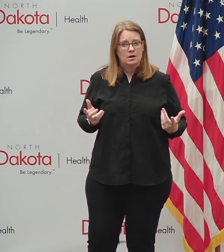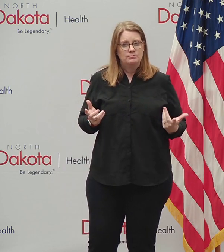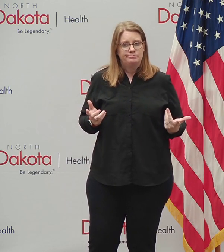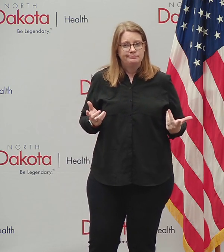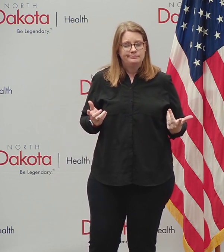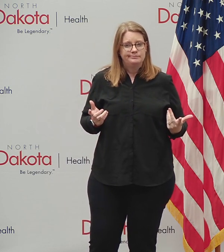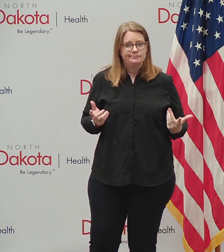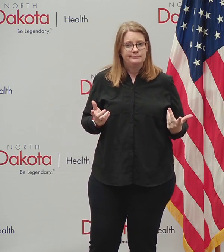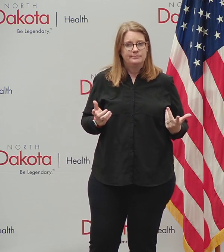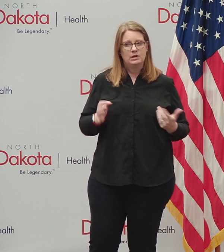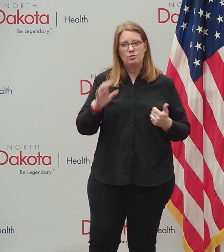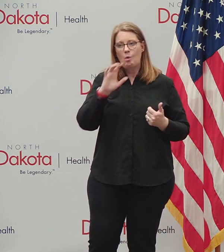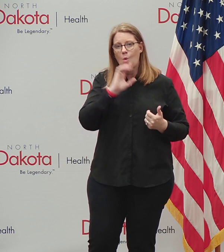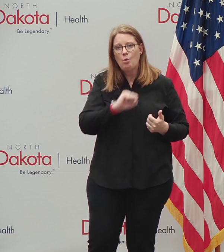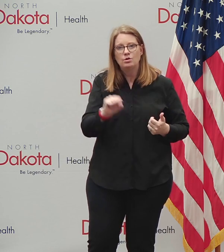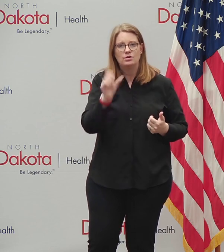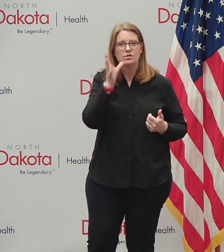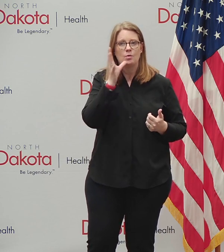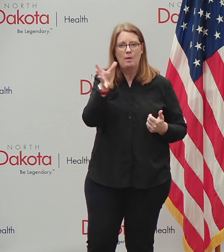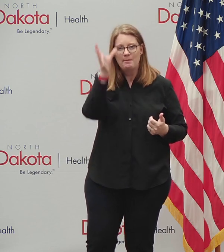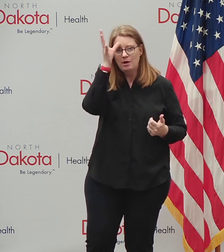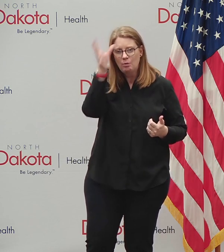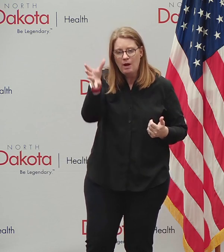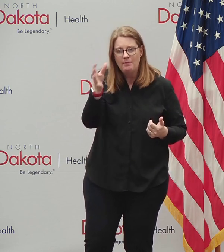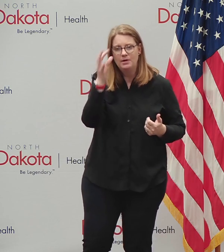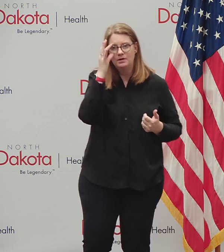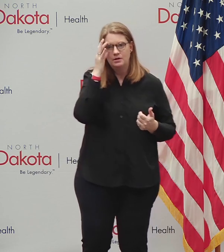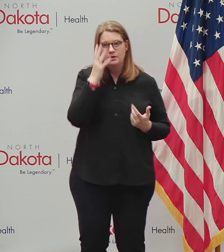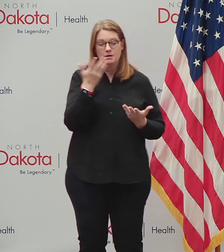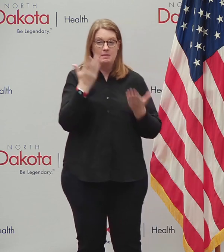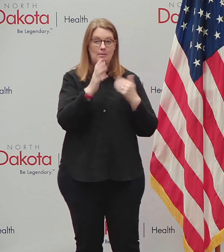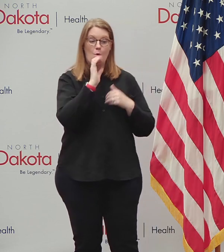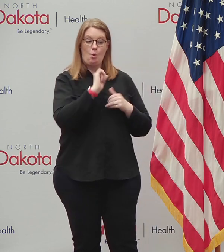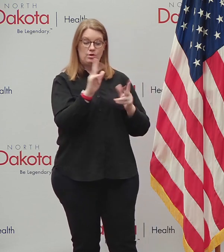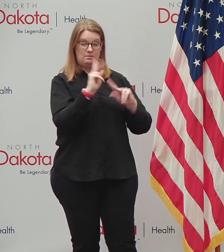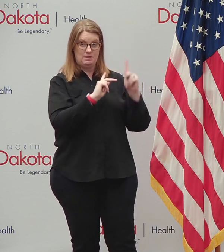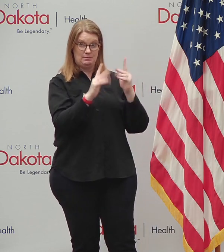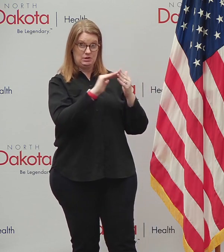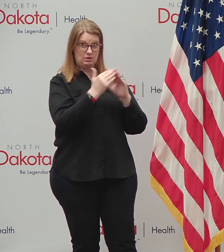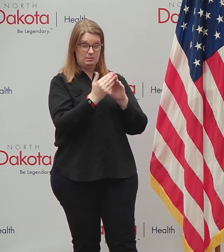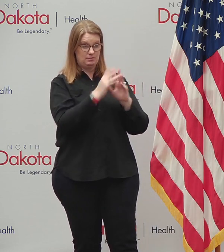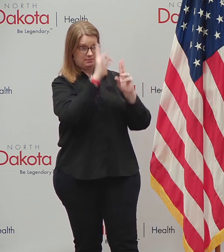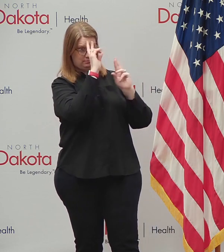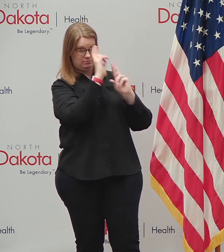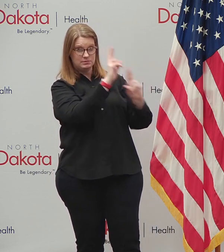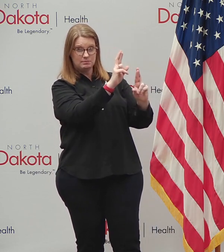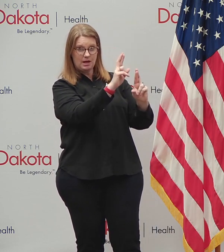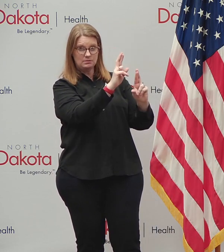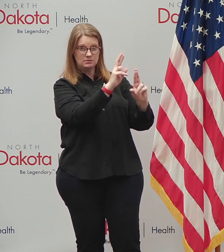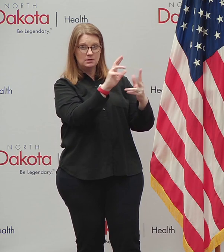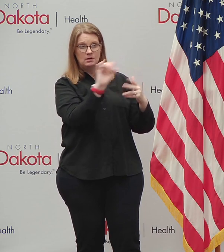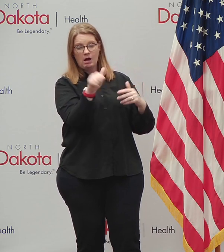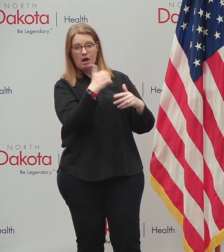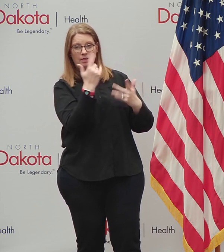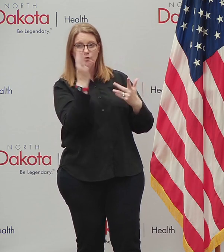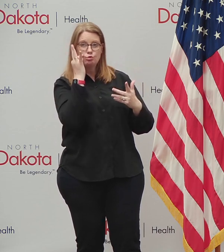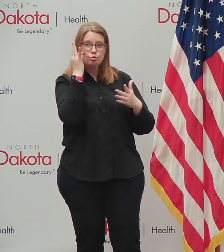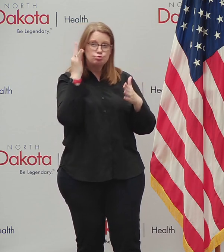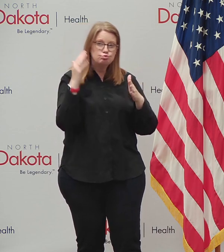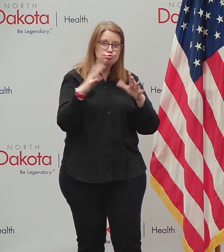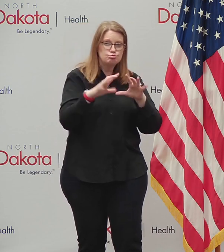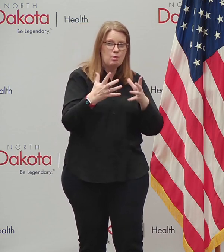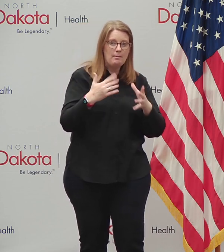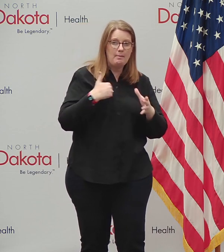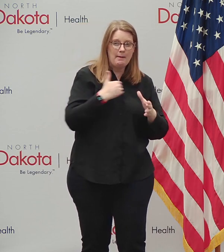elderly grandparents, your elders that you respect, fellow tribal members, whatever it is, you find your why. But there's somebody